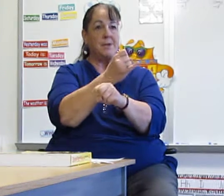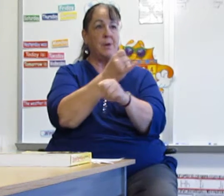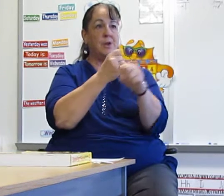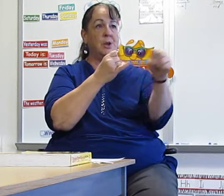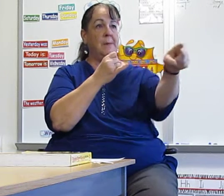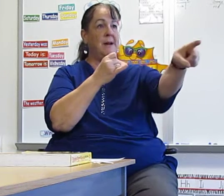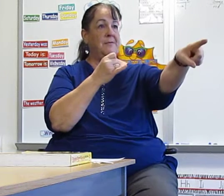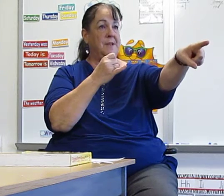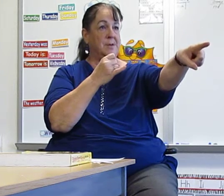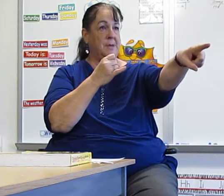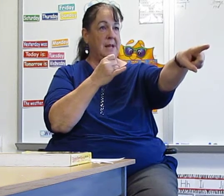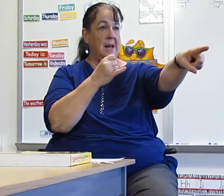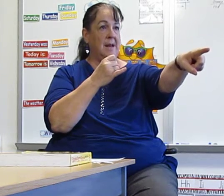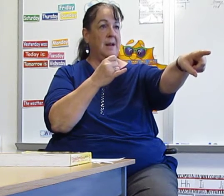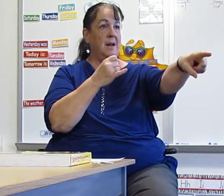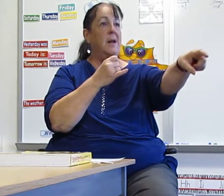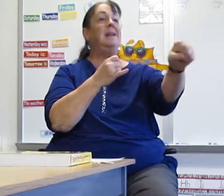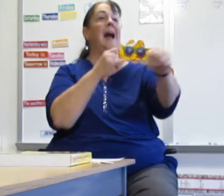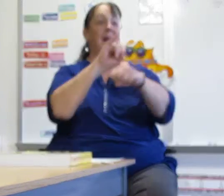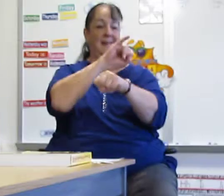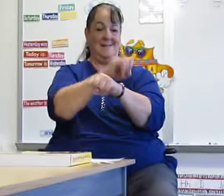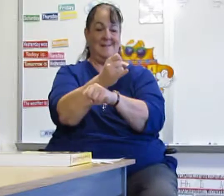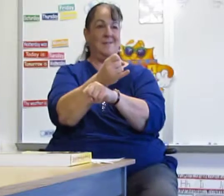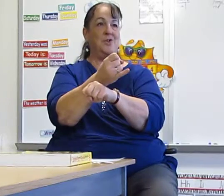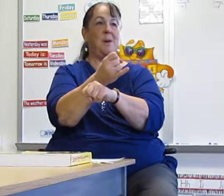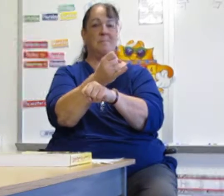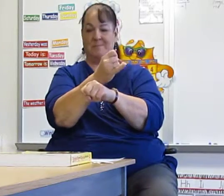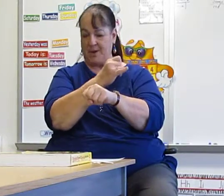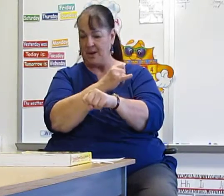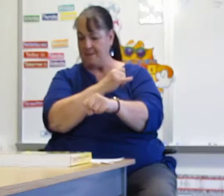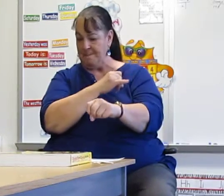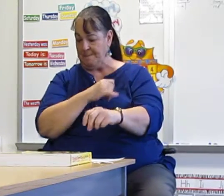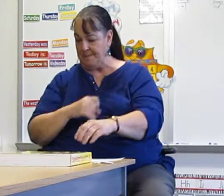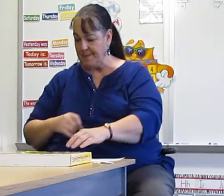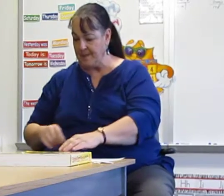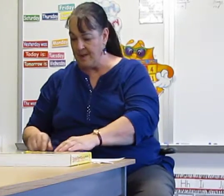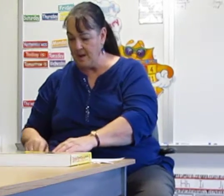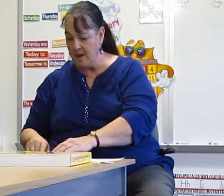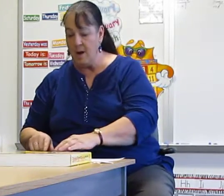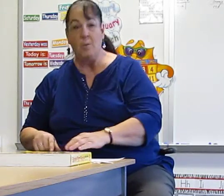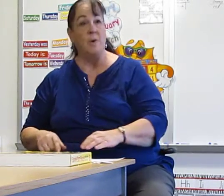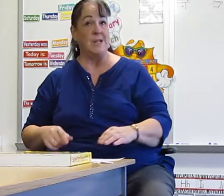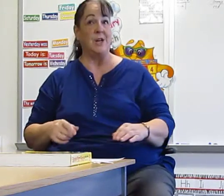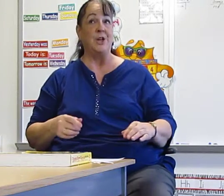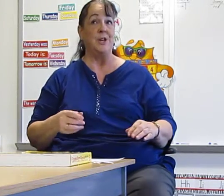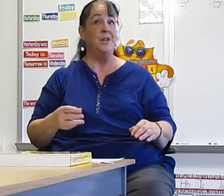on it. So make a fist with that hand. Yeah, job. There you go. Was it good?